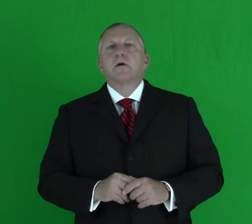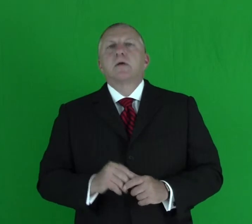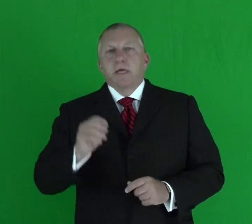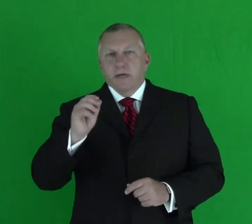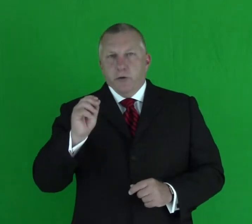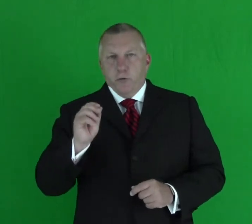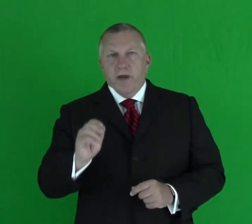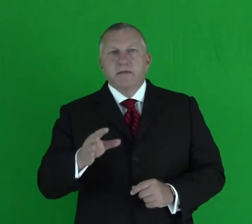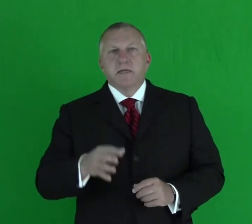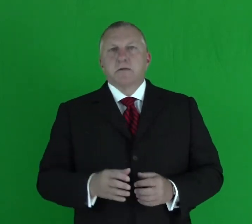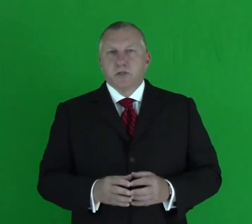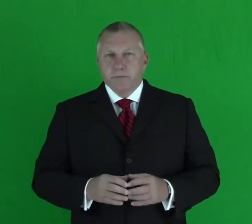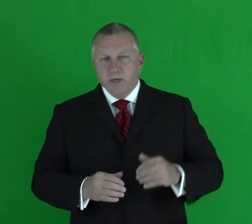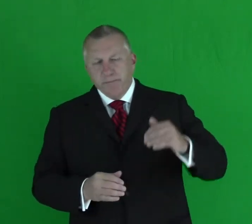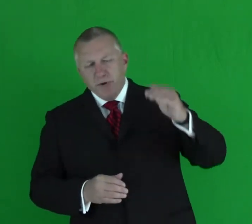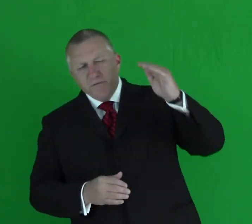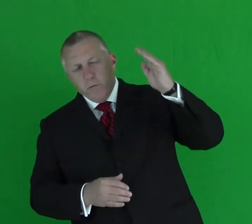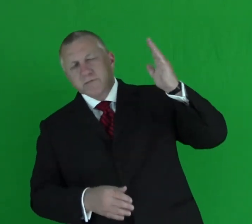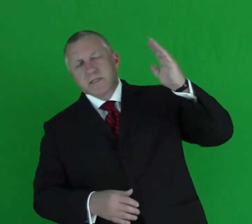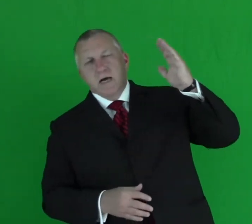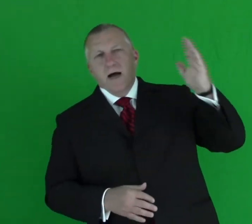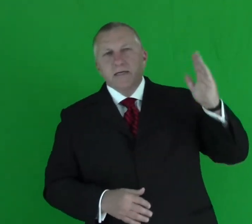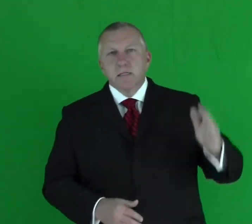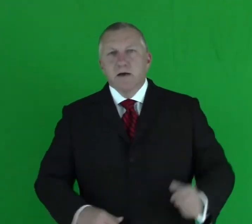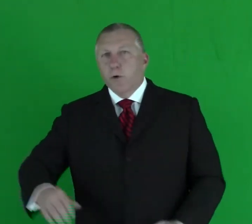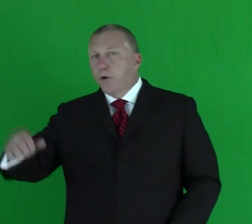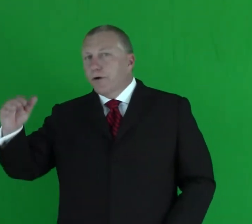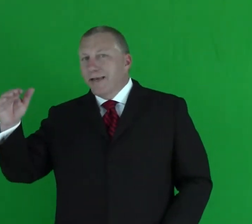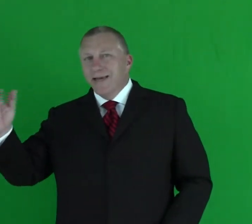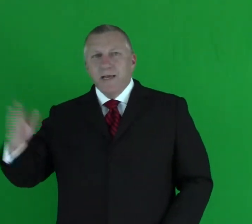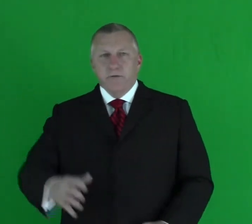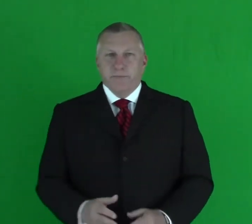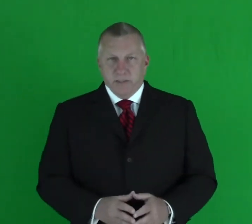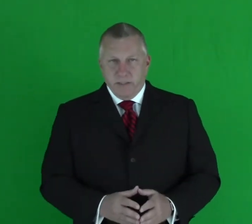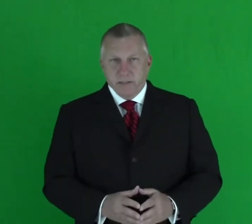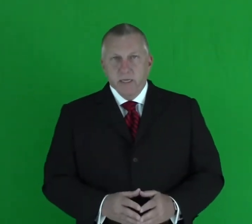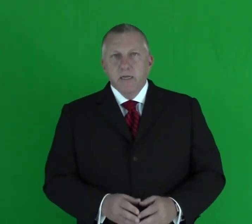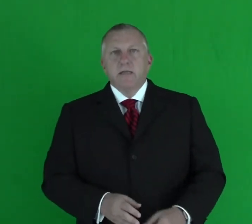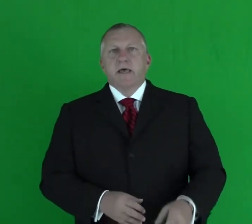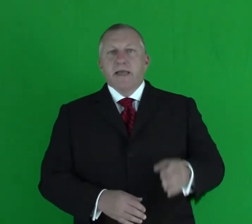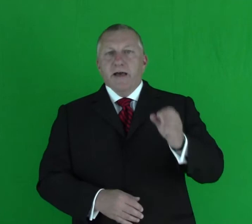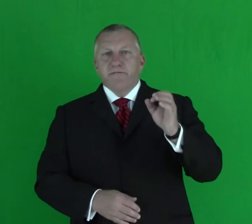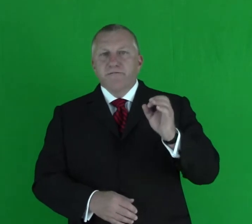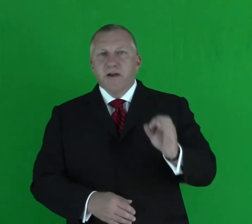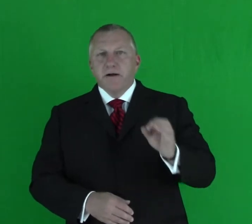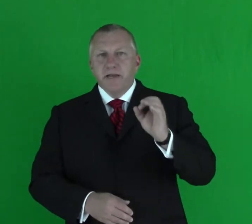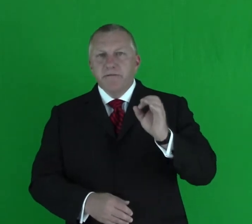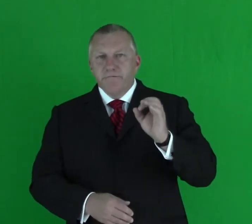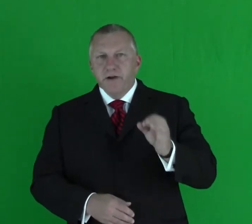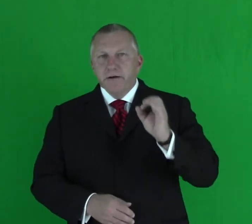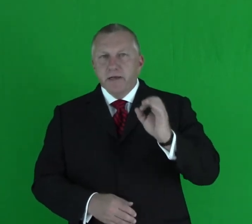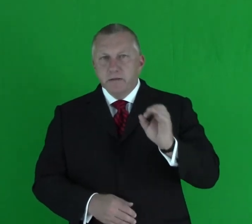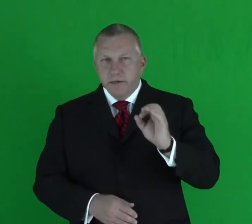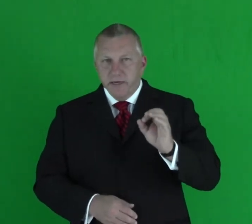in a great dealership that performs at the highest level or any other business, they have very, very clear